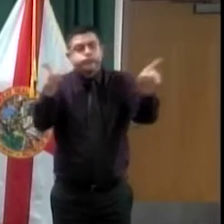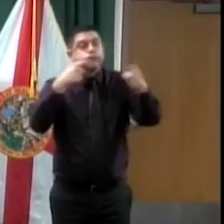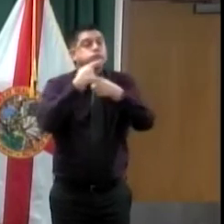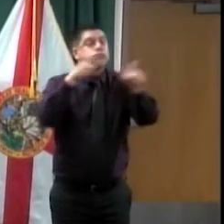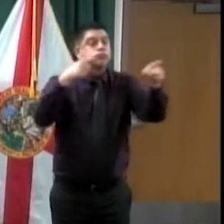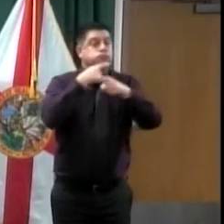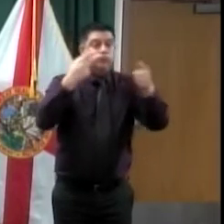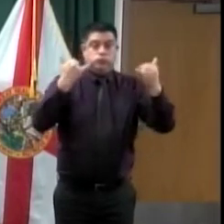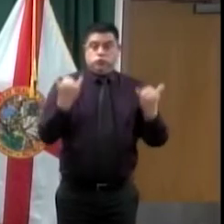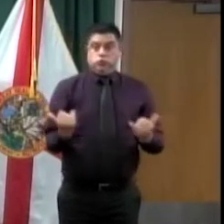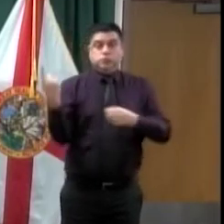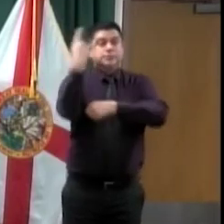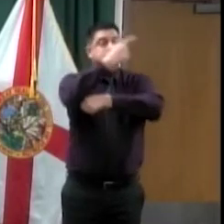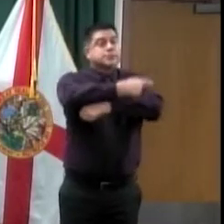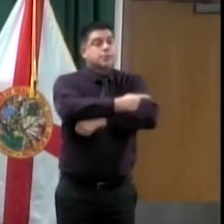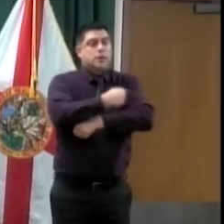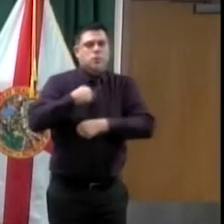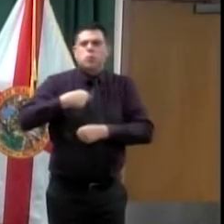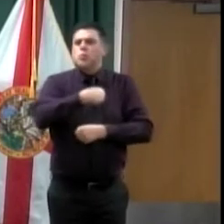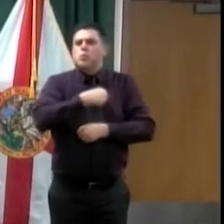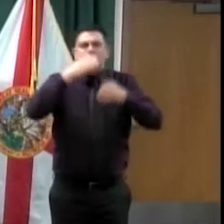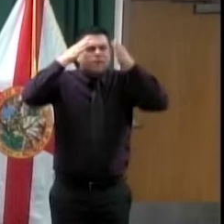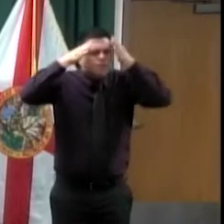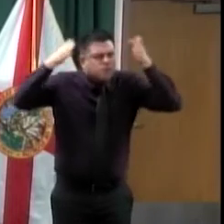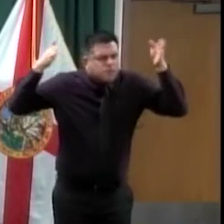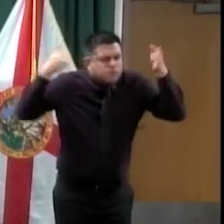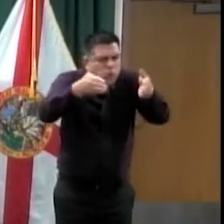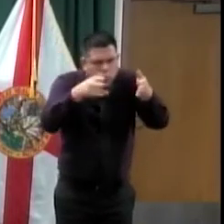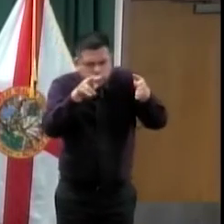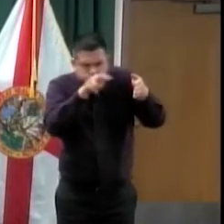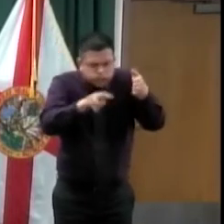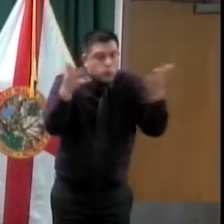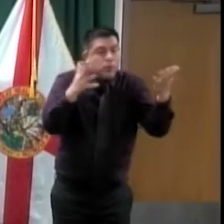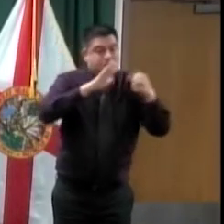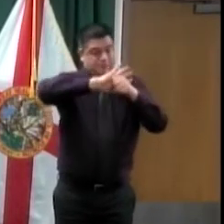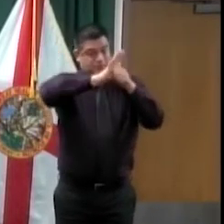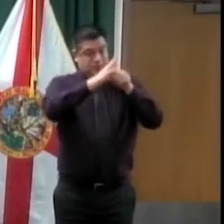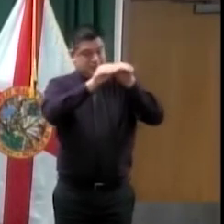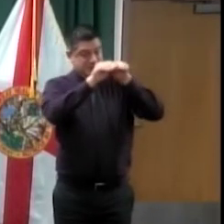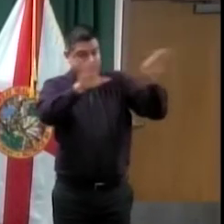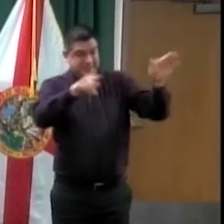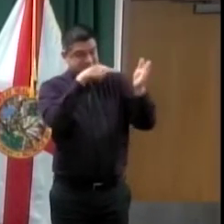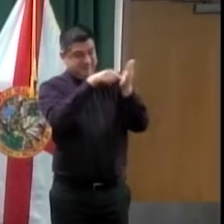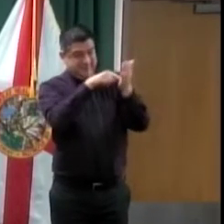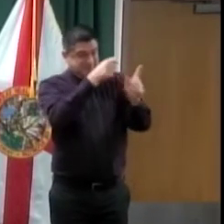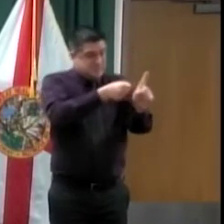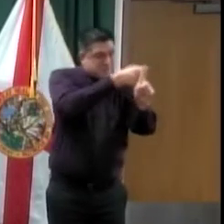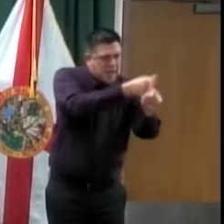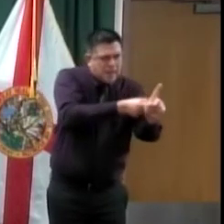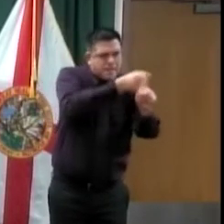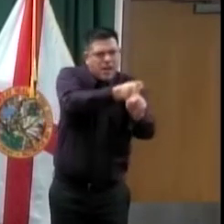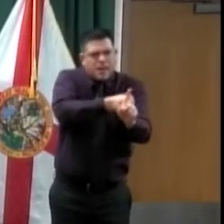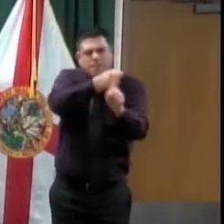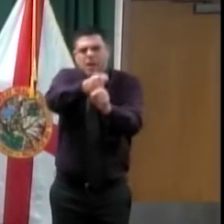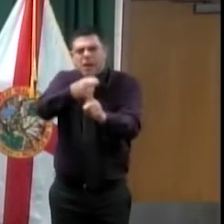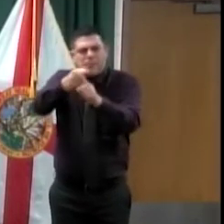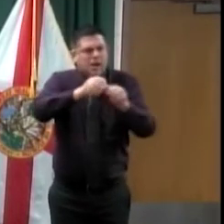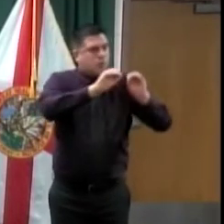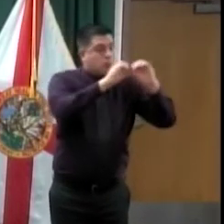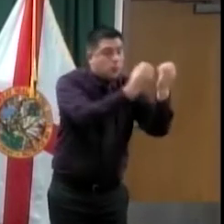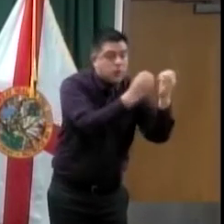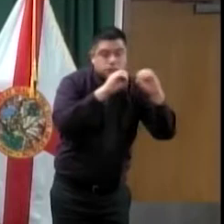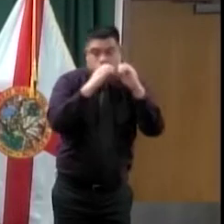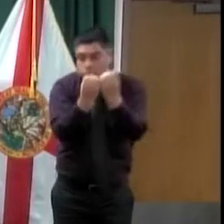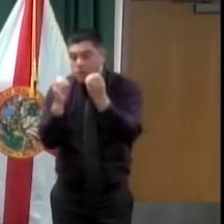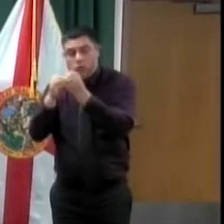unfortunate situation has had on a lot of our 501c3 corporations and some of those non-profits that